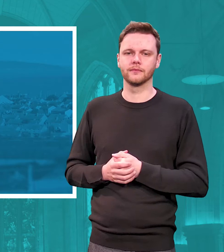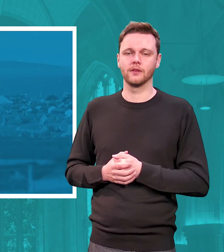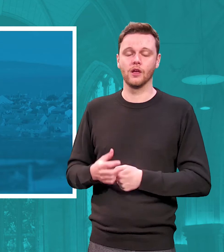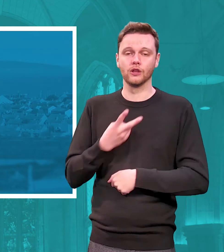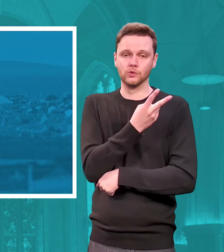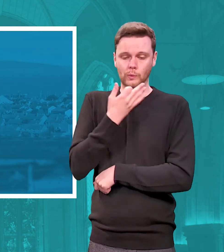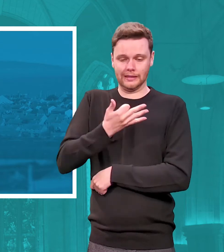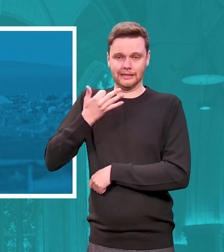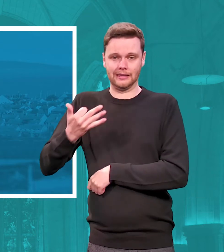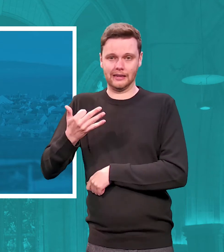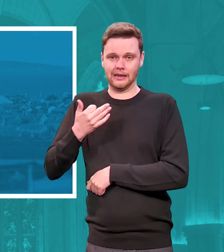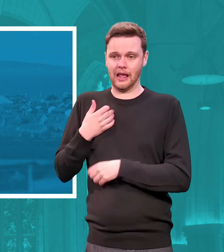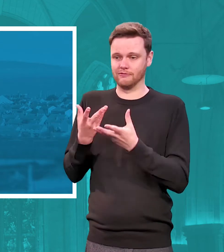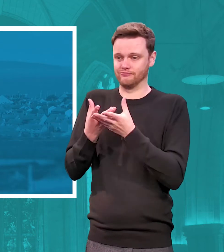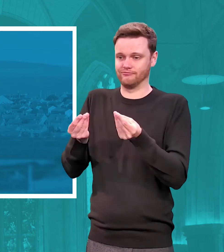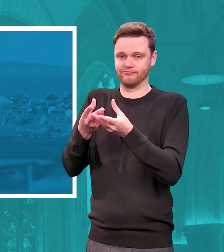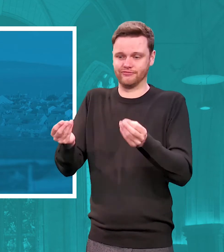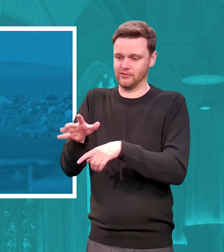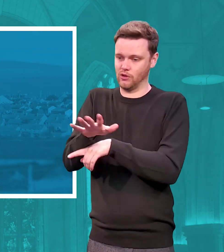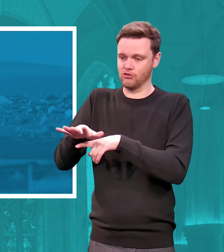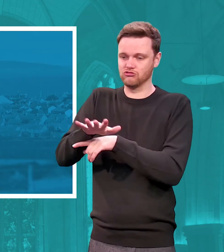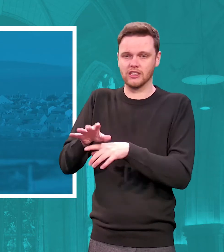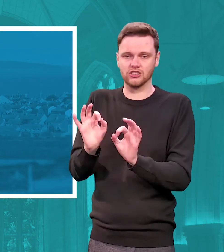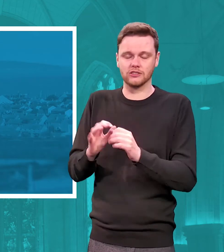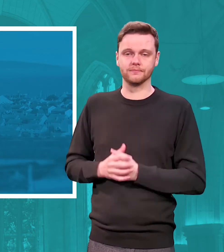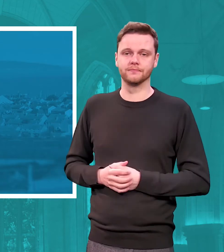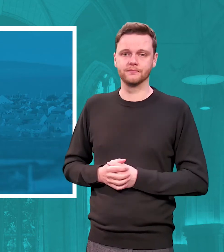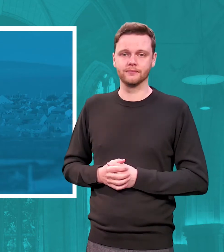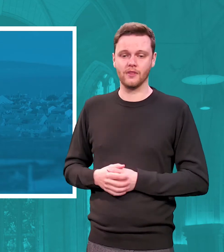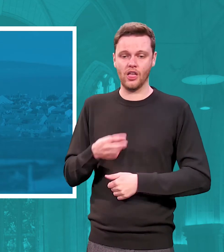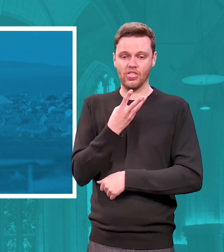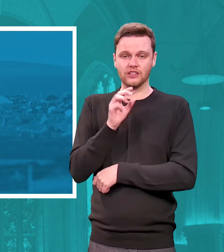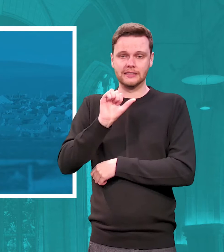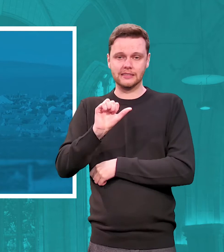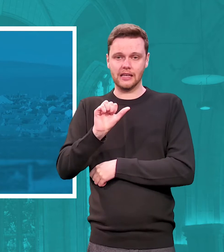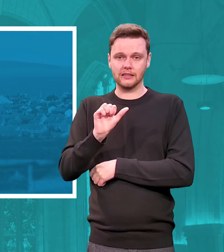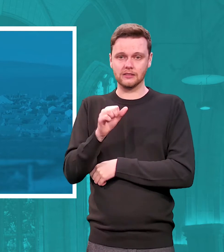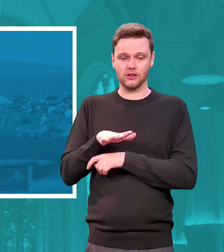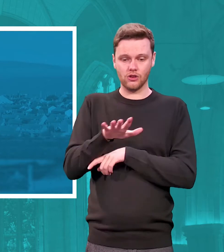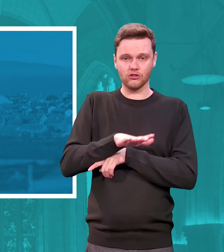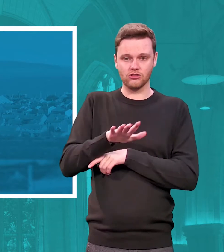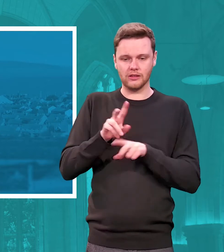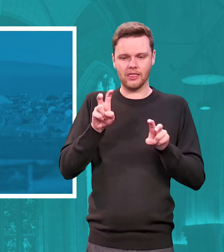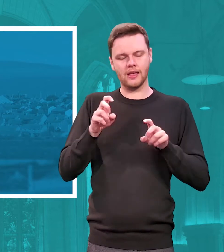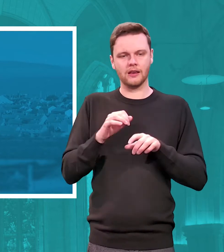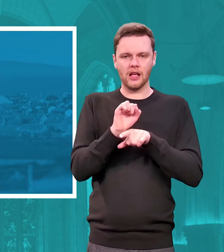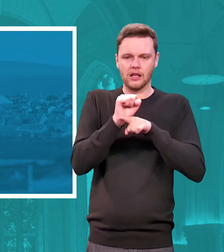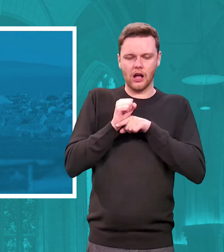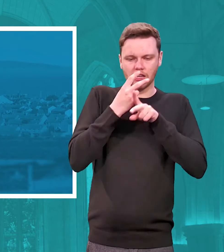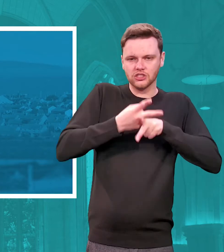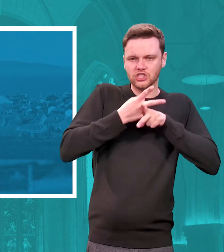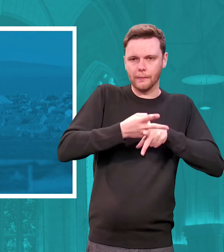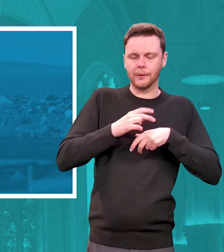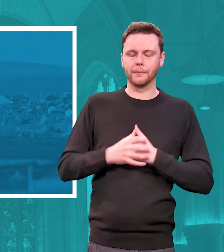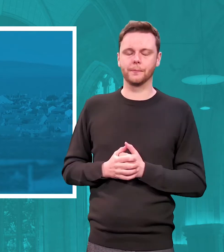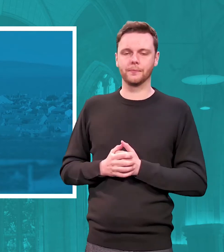vacant congregations 36 congregations in guardianship and